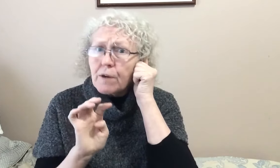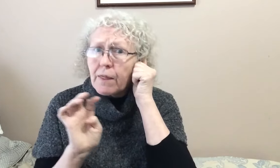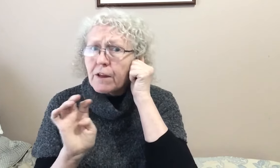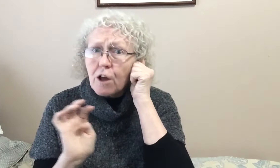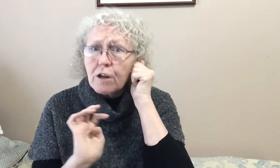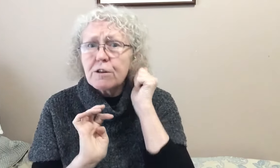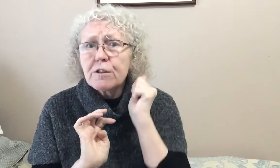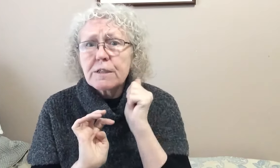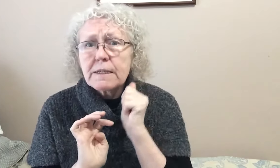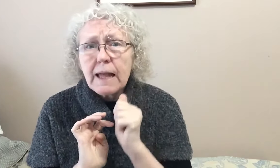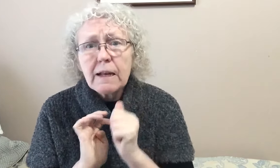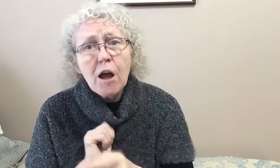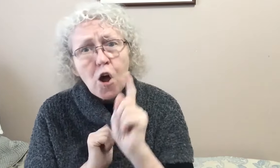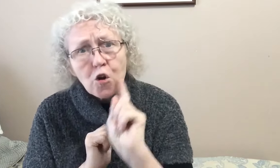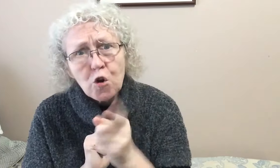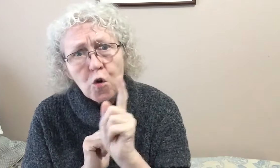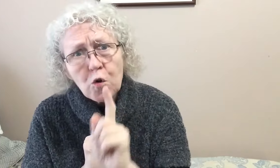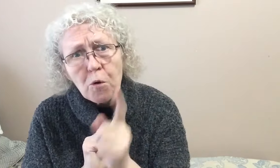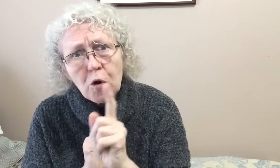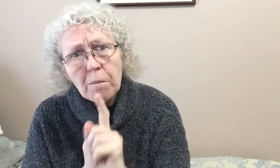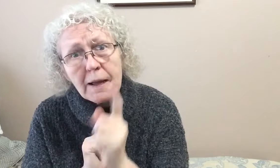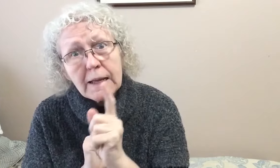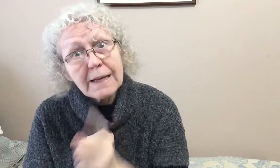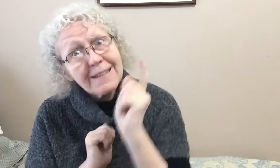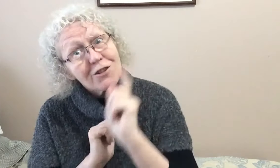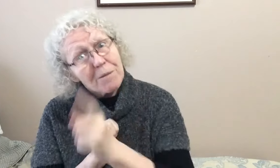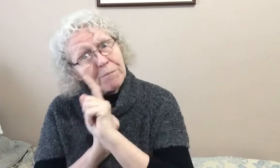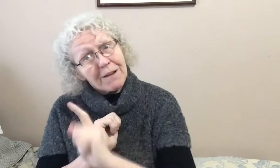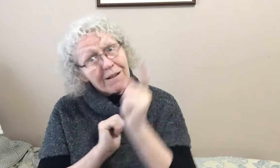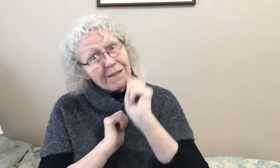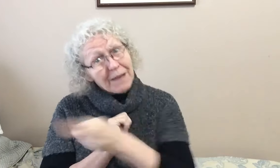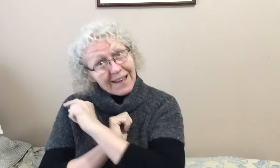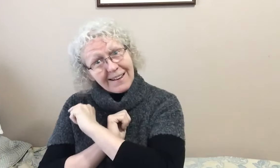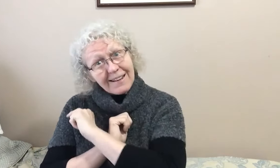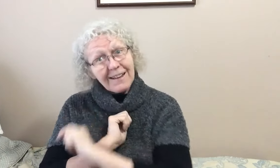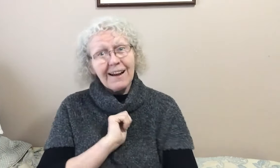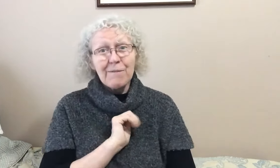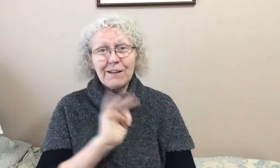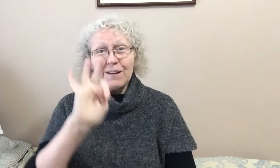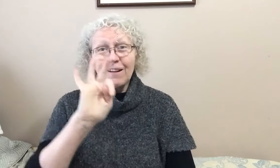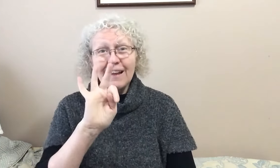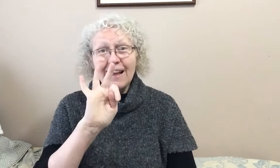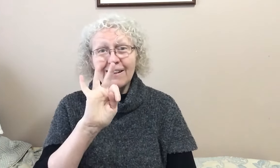and the doctor said no more monkeys jumping on the bed. How many we got now?